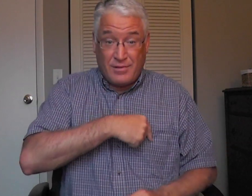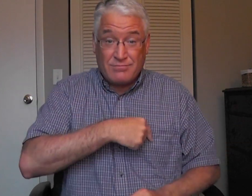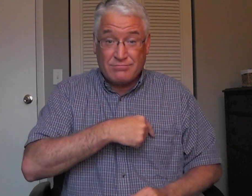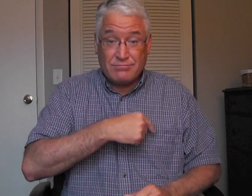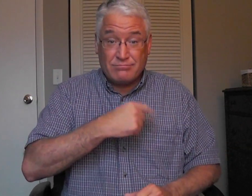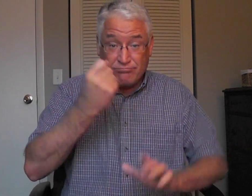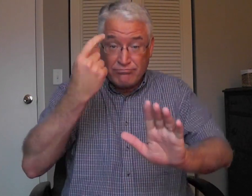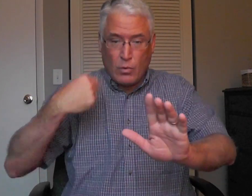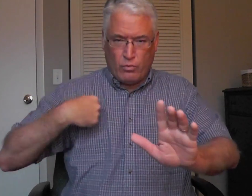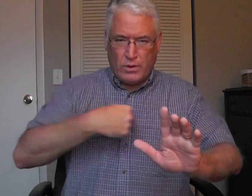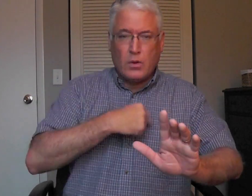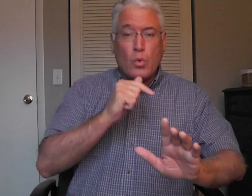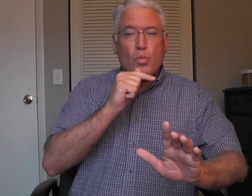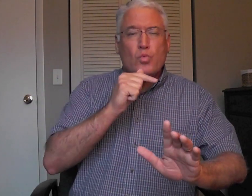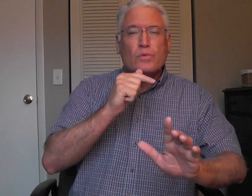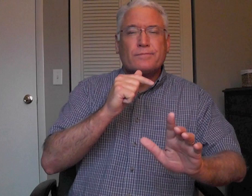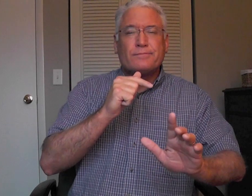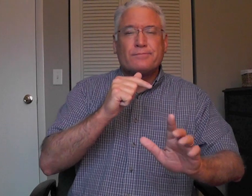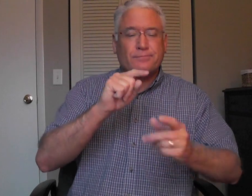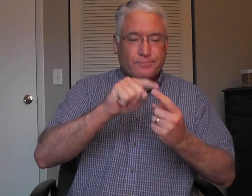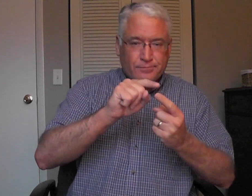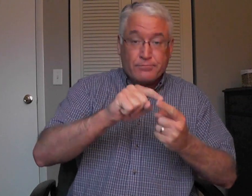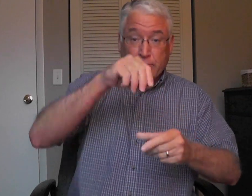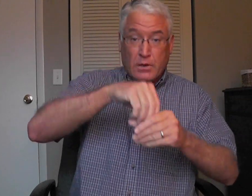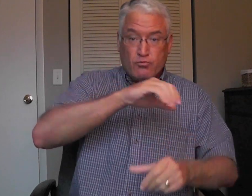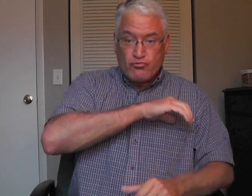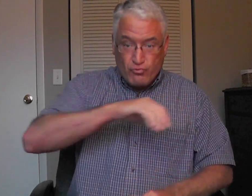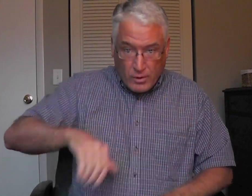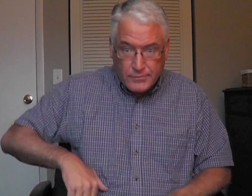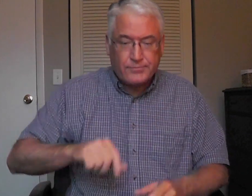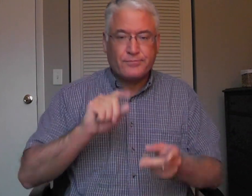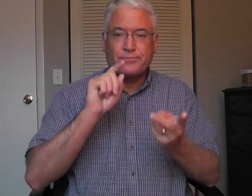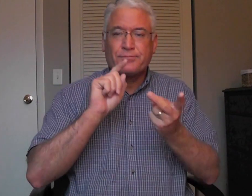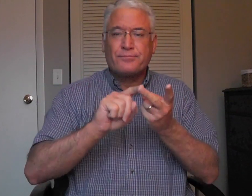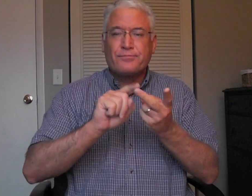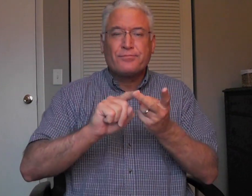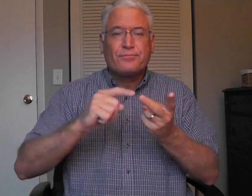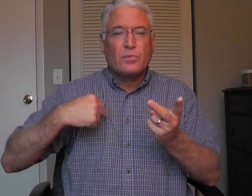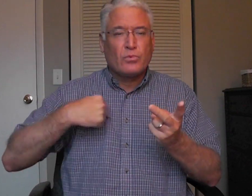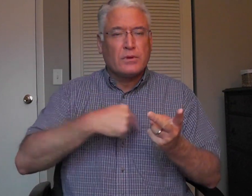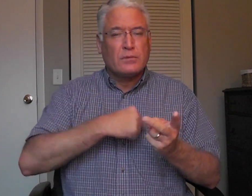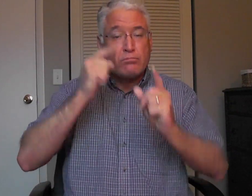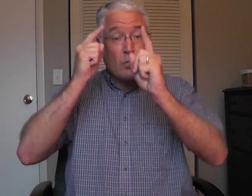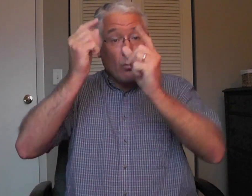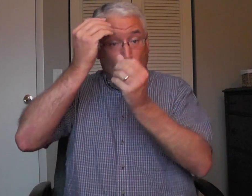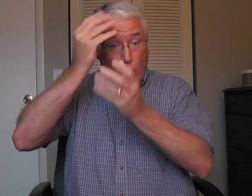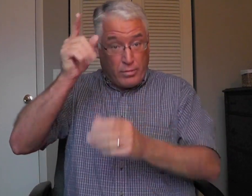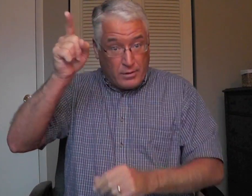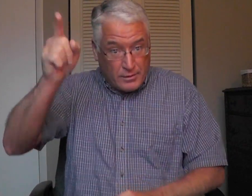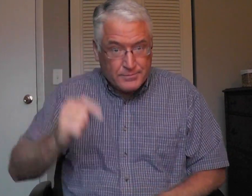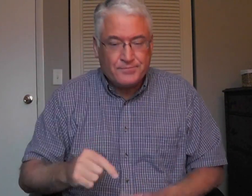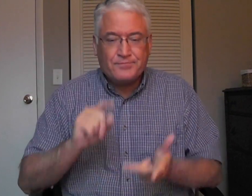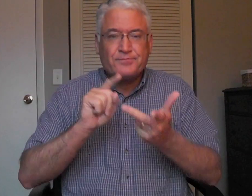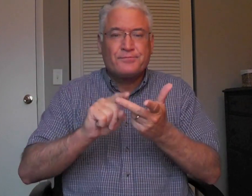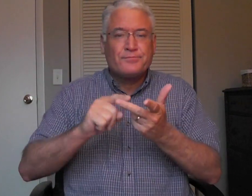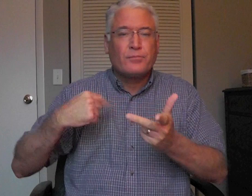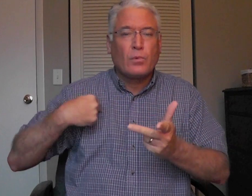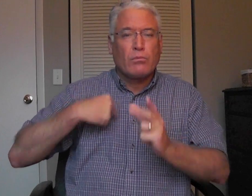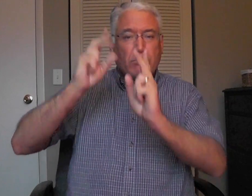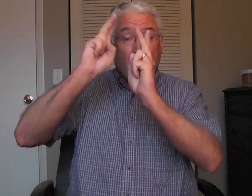individual, all of us, who are in Christ, who have